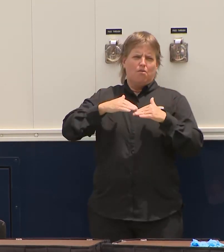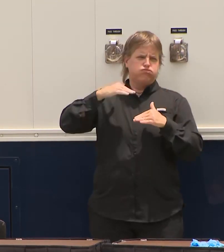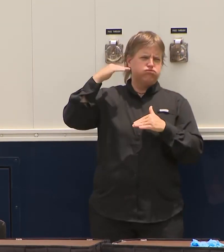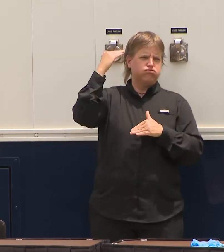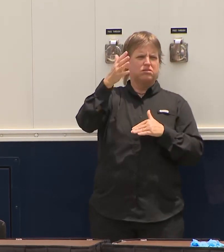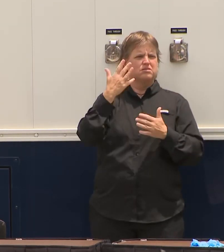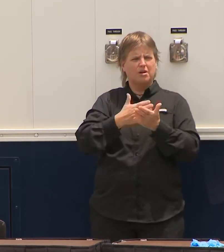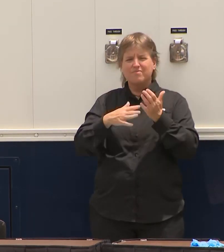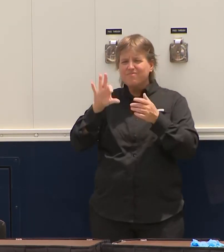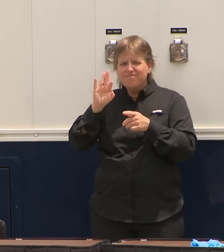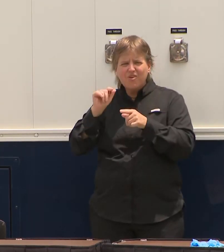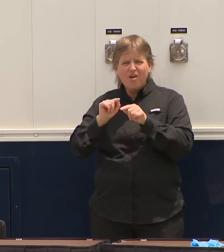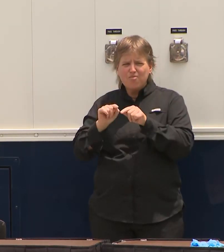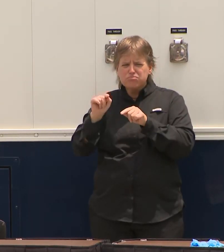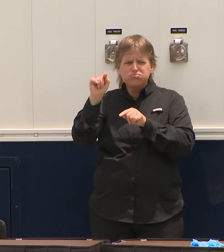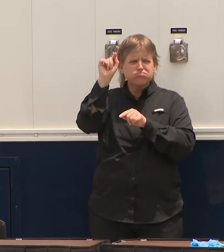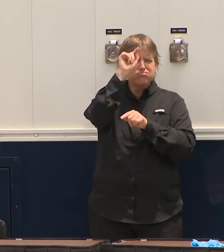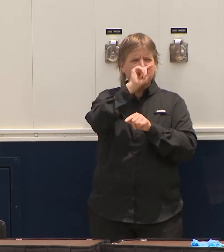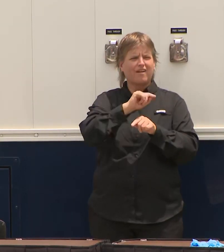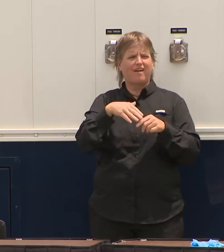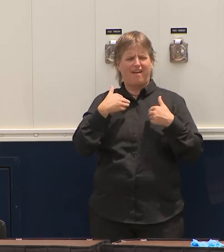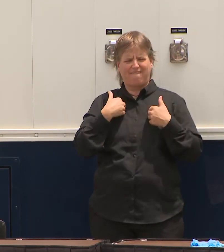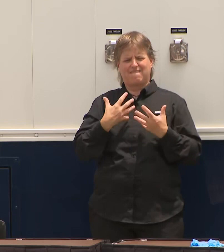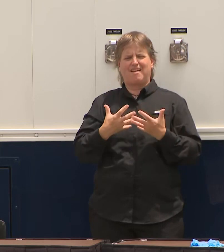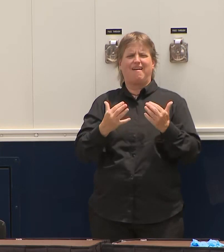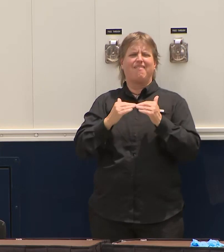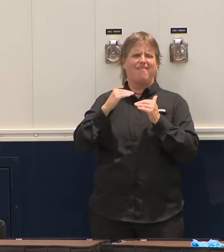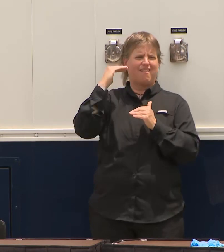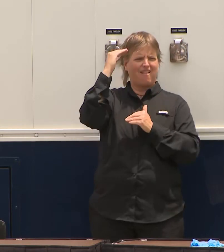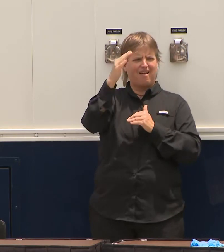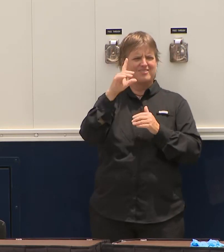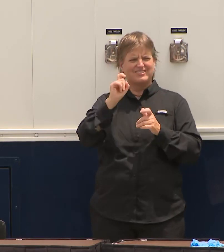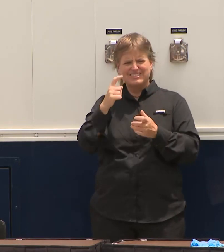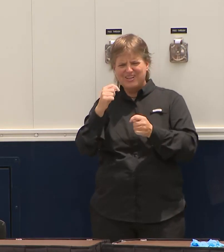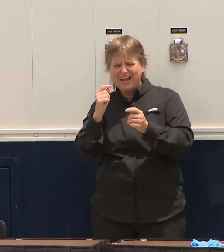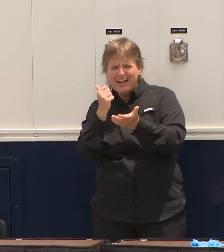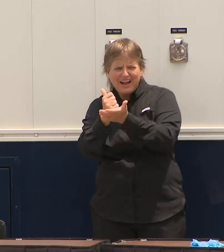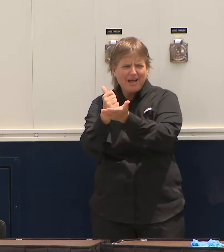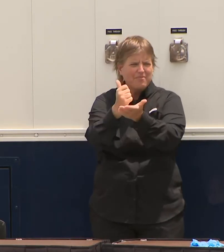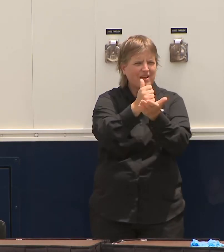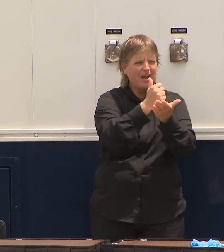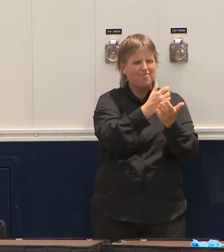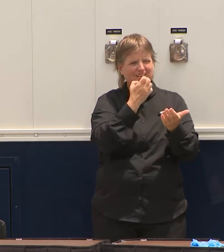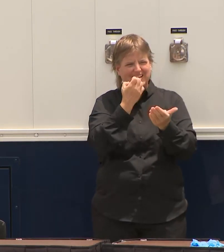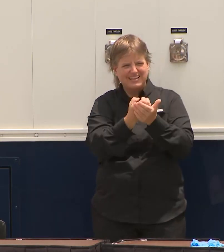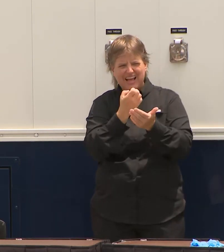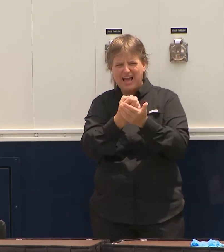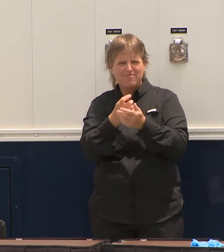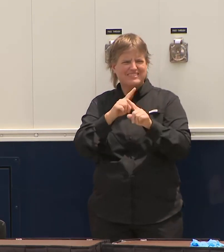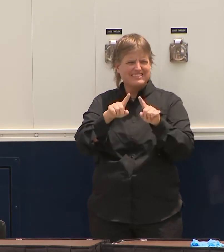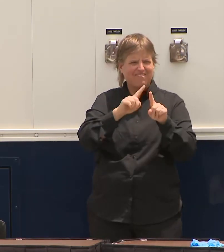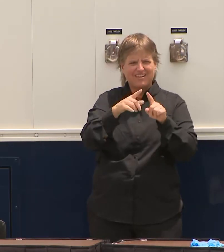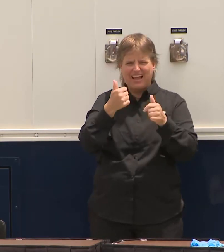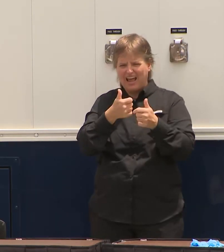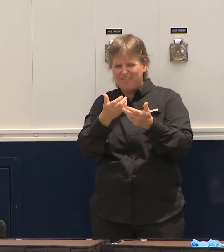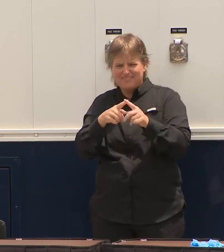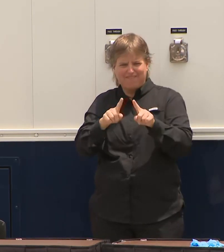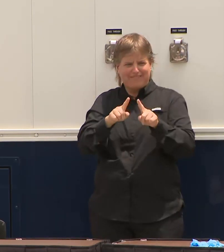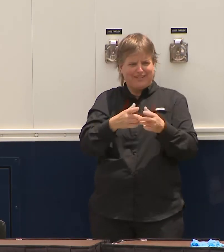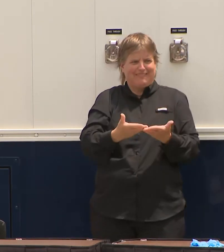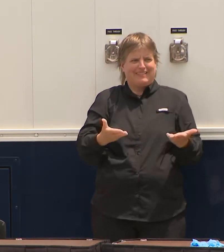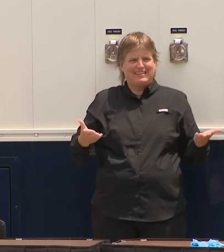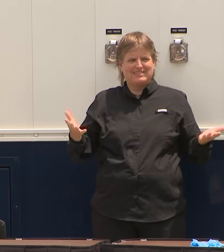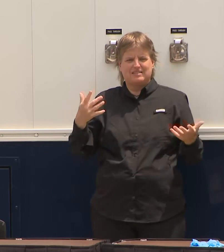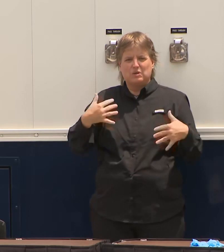dislocation economically. We're trying to mitigate that and we're going to try to bounce back from it. But, you know, to go through all that and then just have people